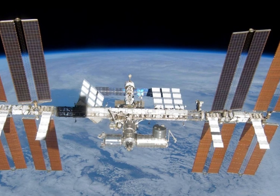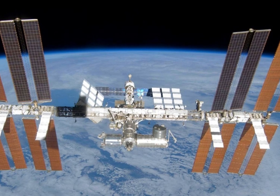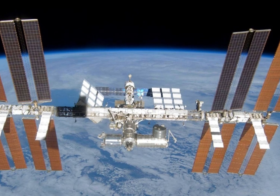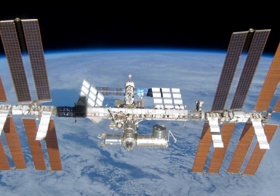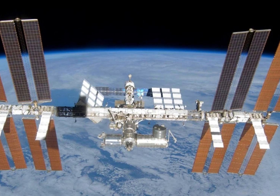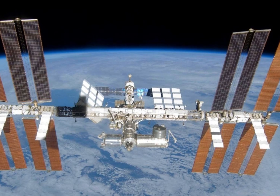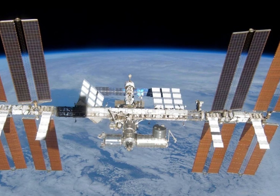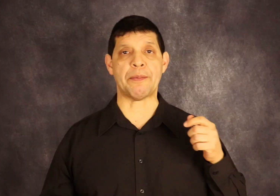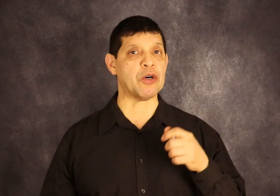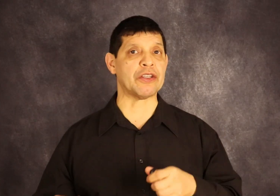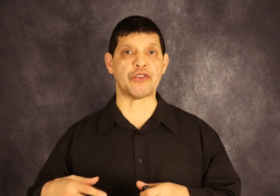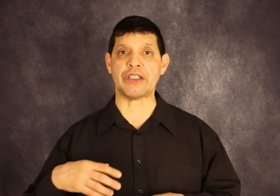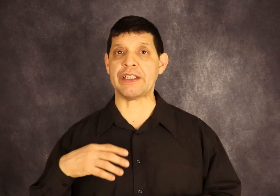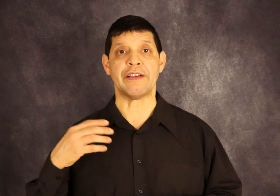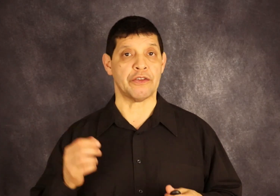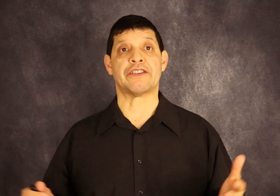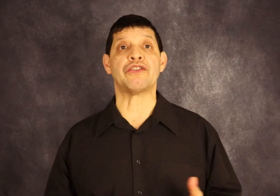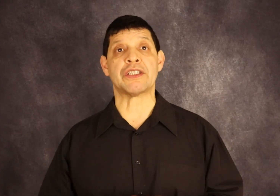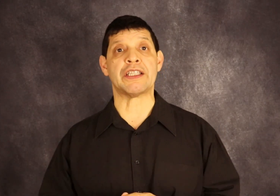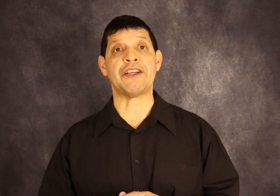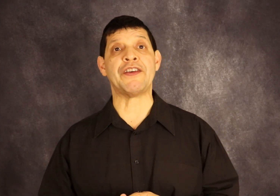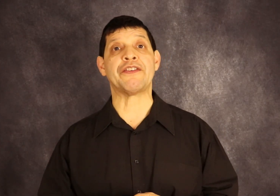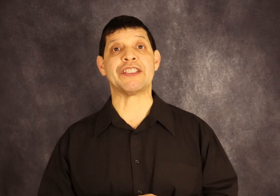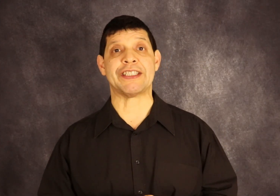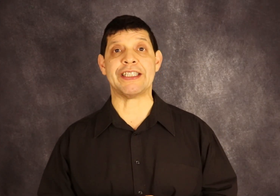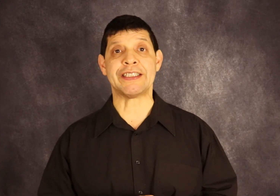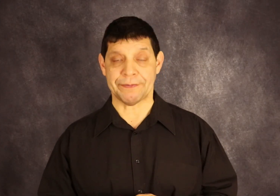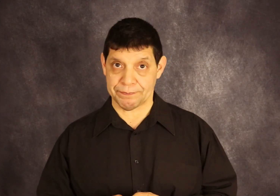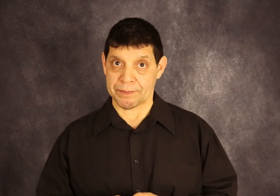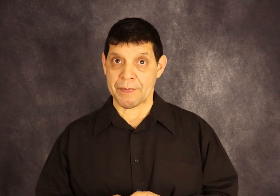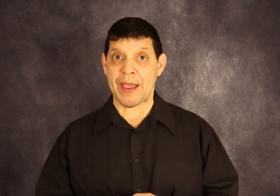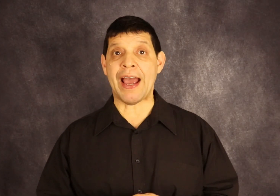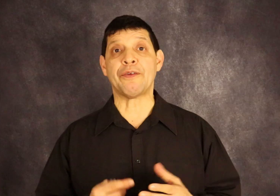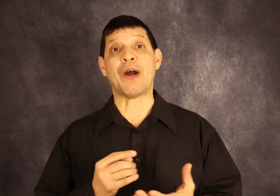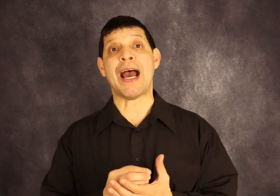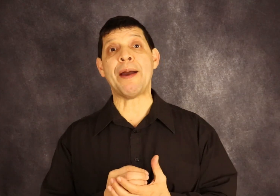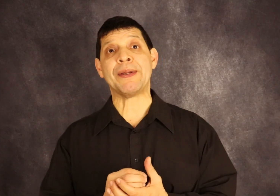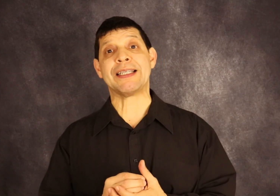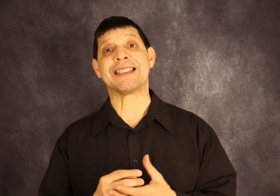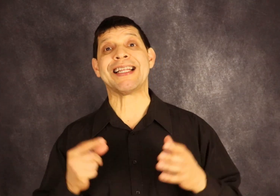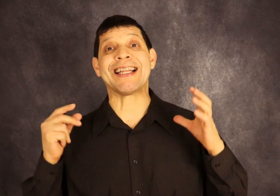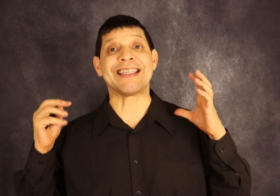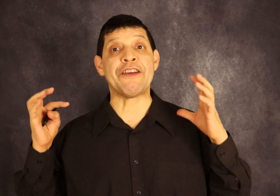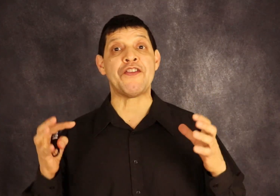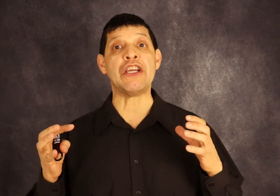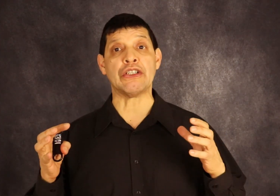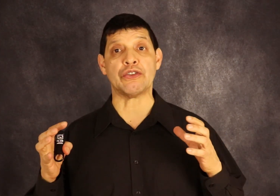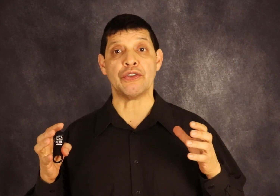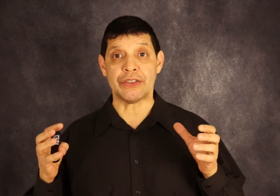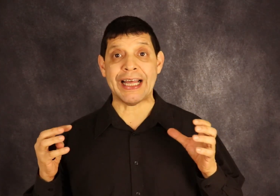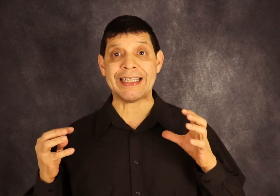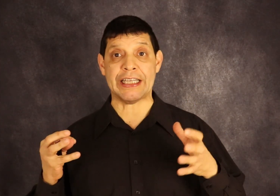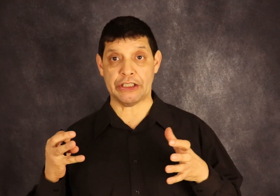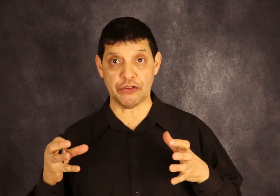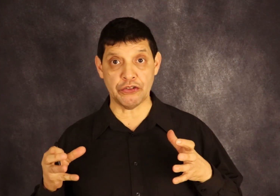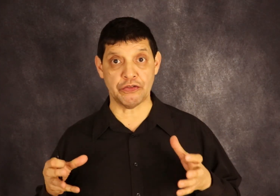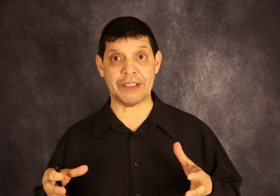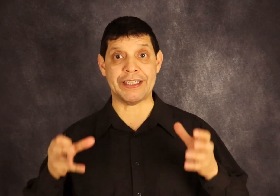some research laboratory, some scientific research. And what happened is that the vehicle that they used to send